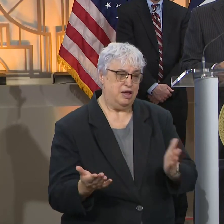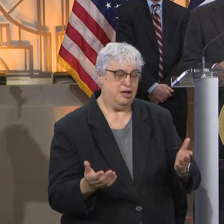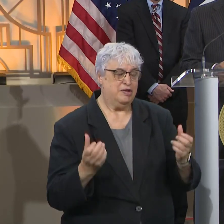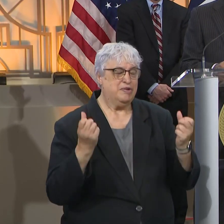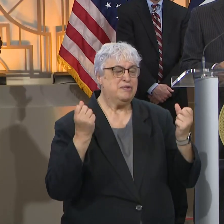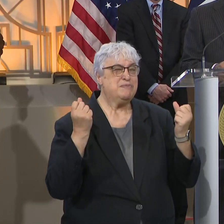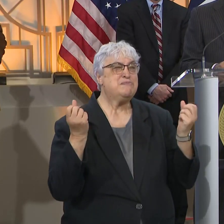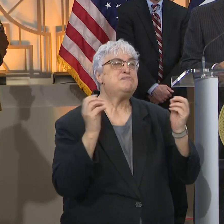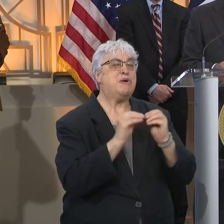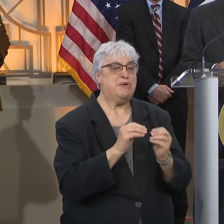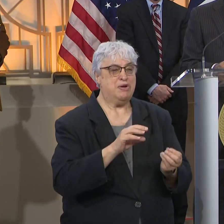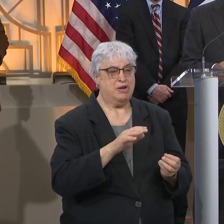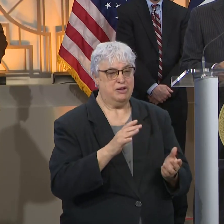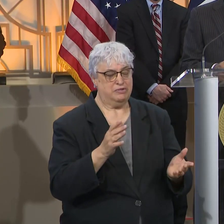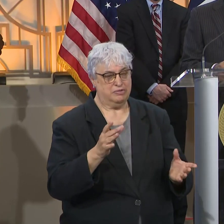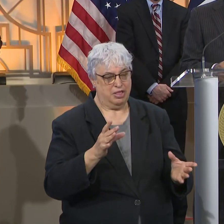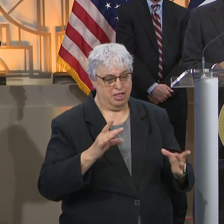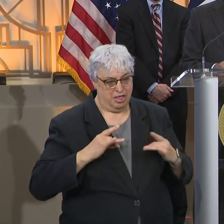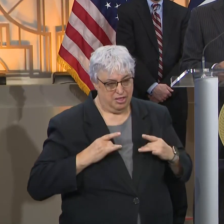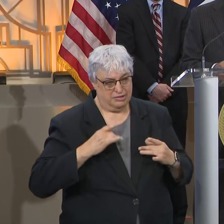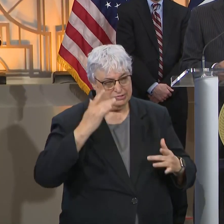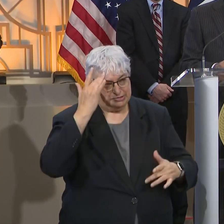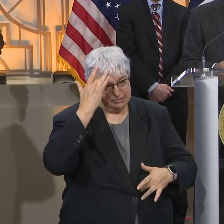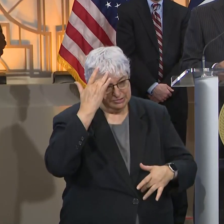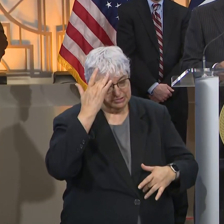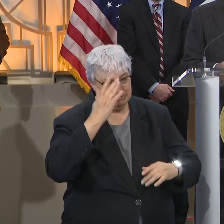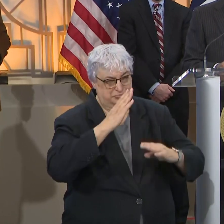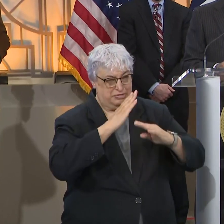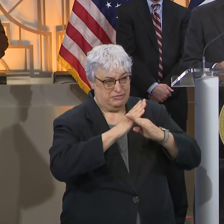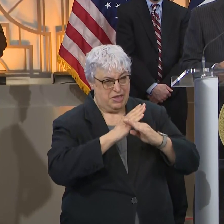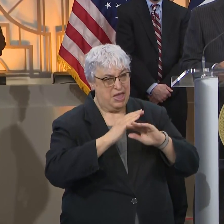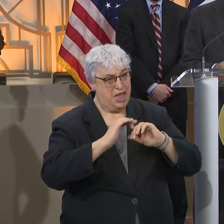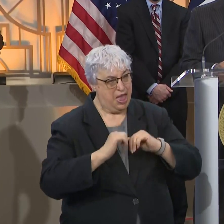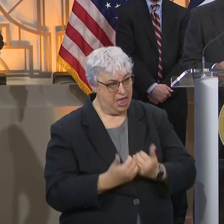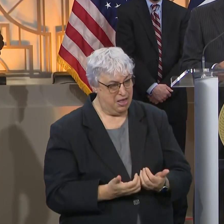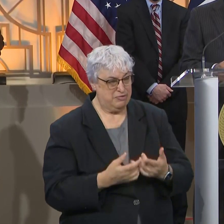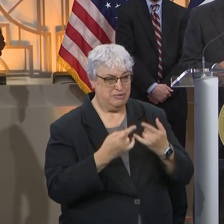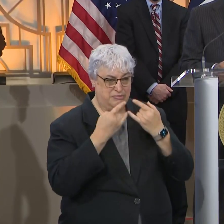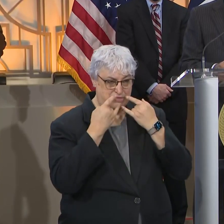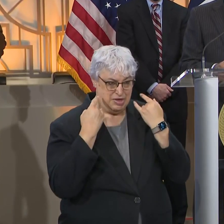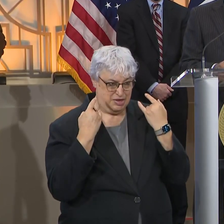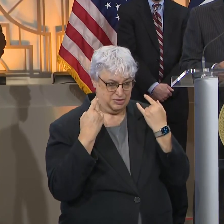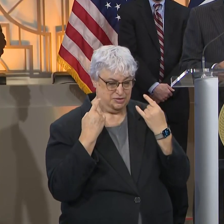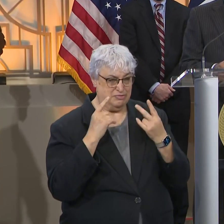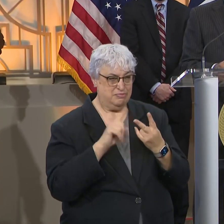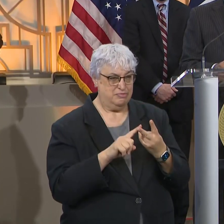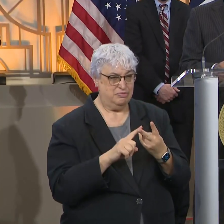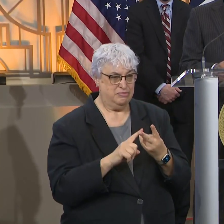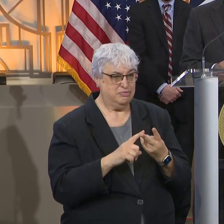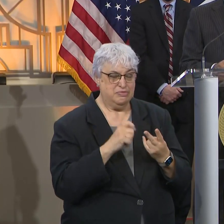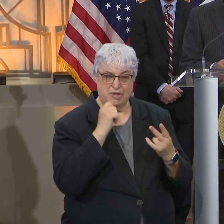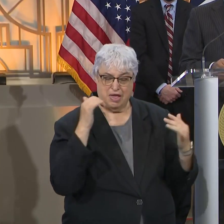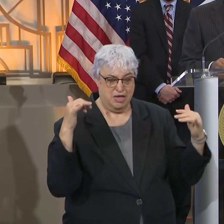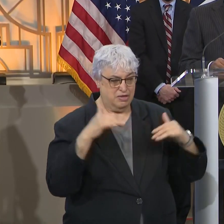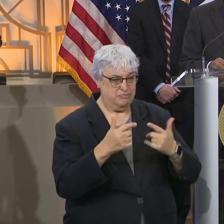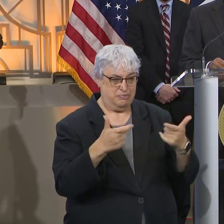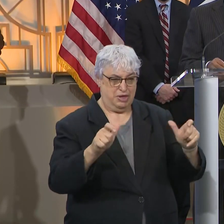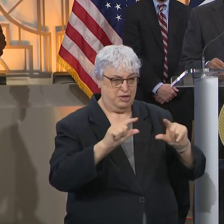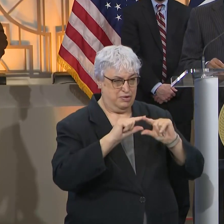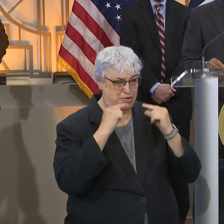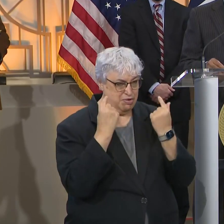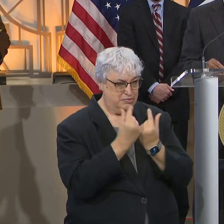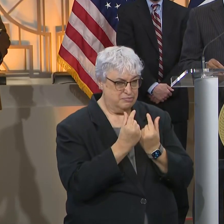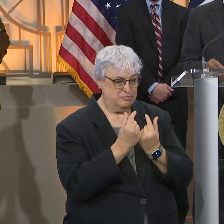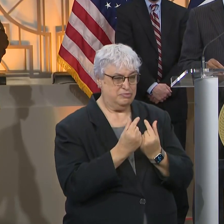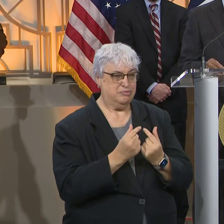ill. We know a lot of this is preventable if people would continue to wear their masks, avoid large crowds and practice